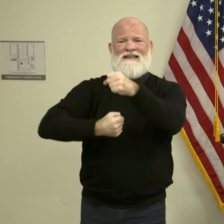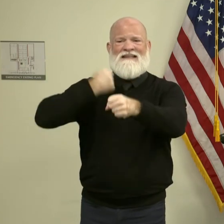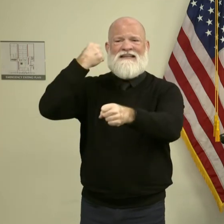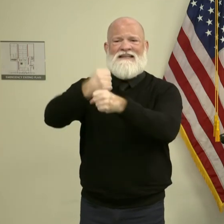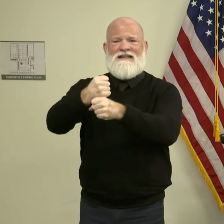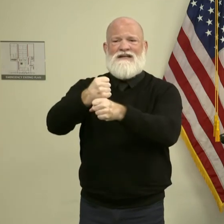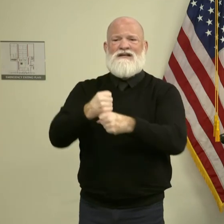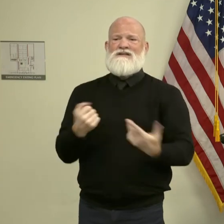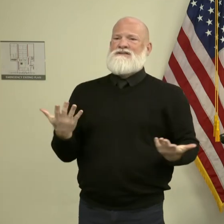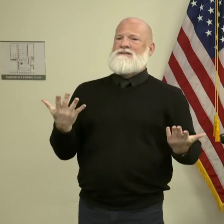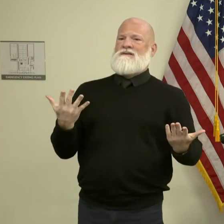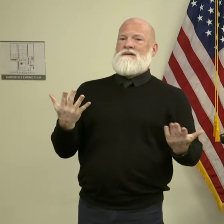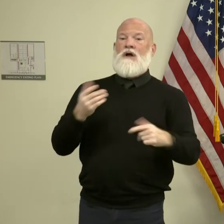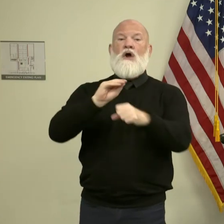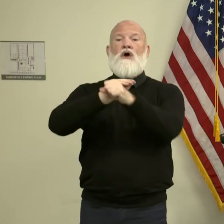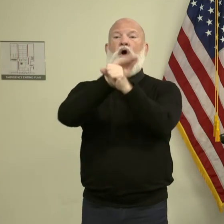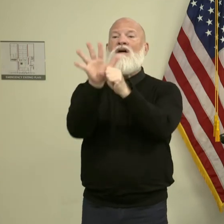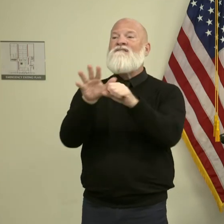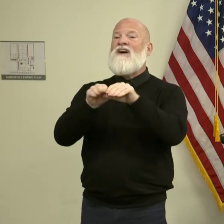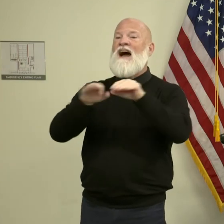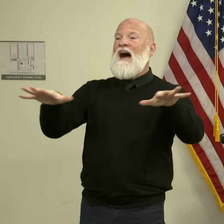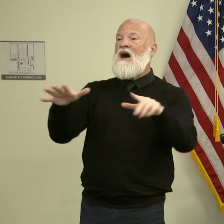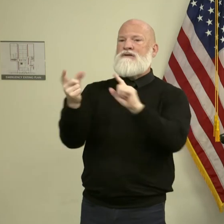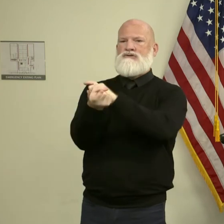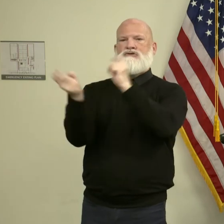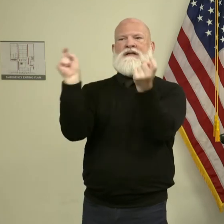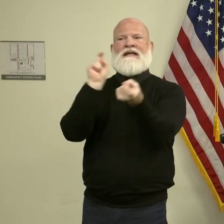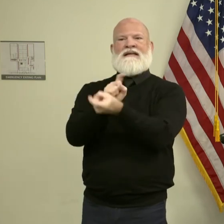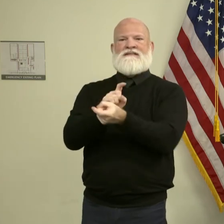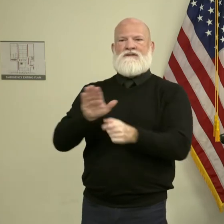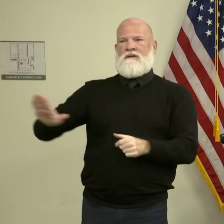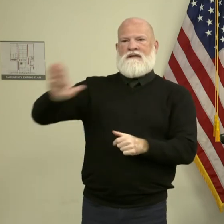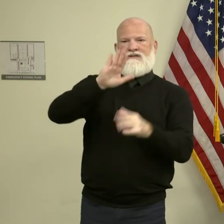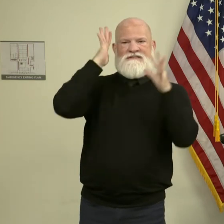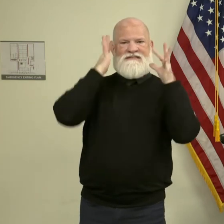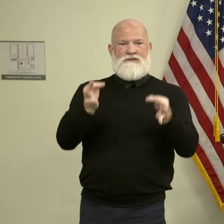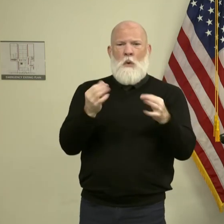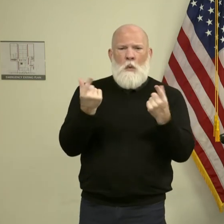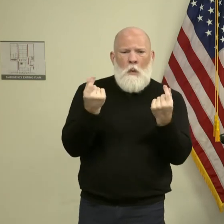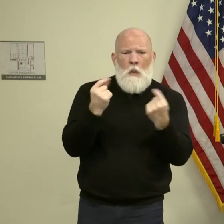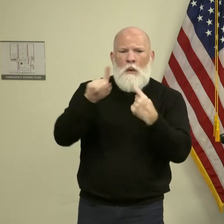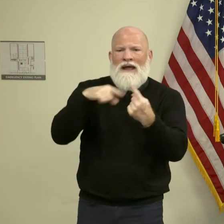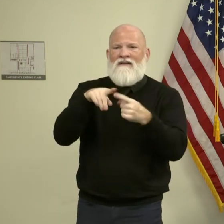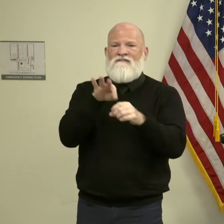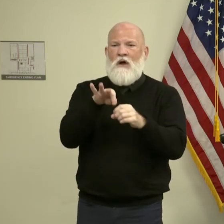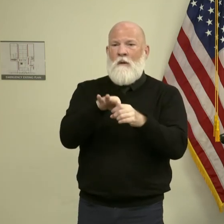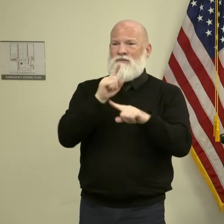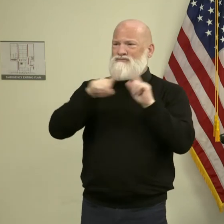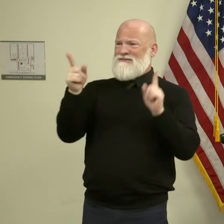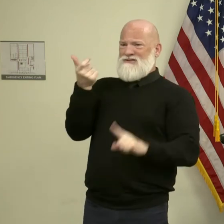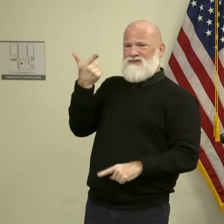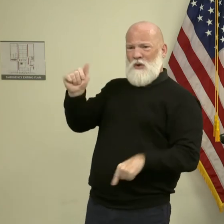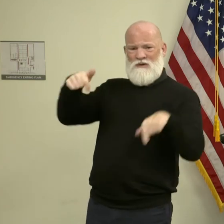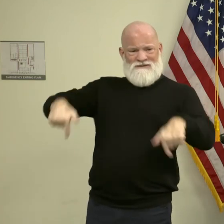Coronavirus changed some voting patterns and behaviors. Georgia is historically an in-person voting state.